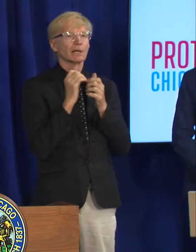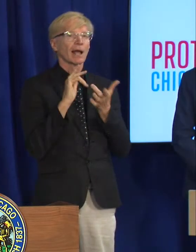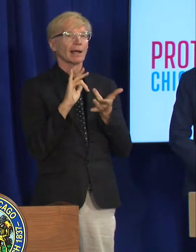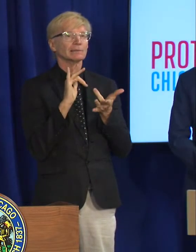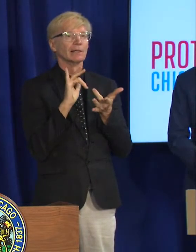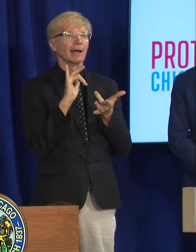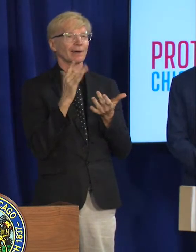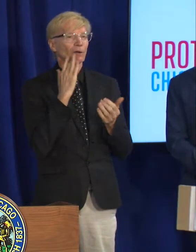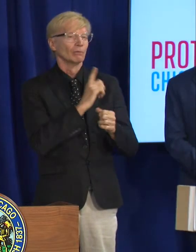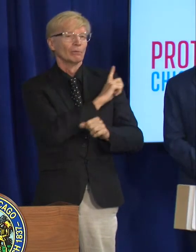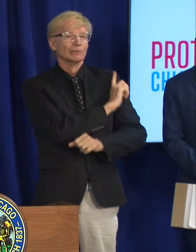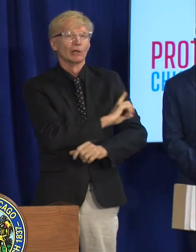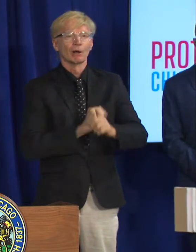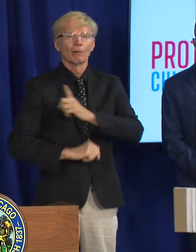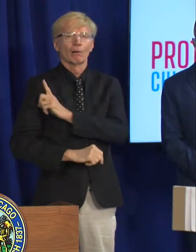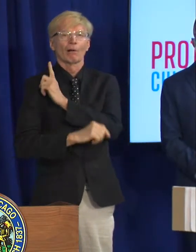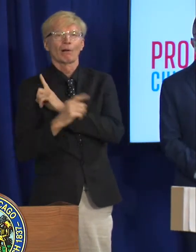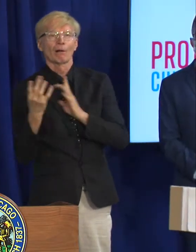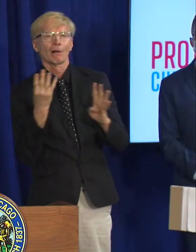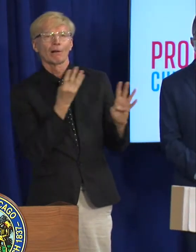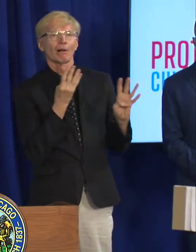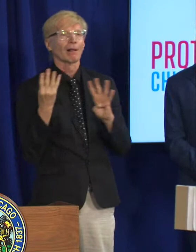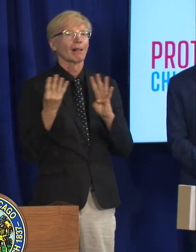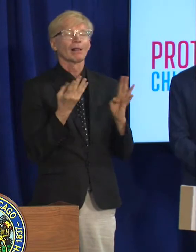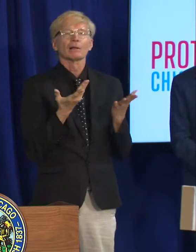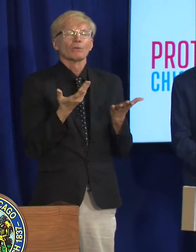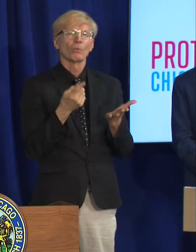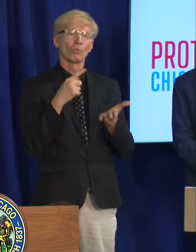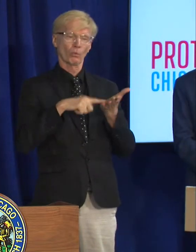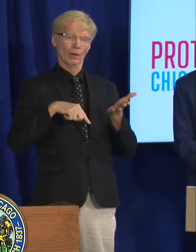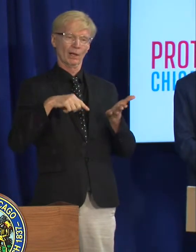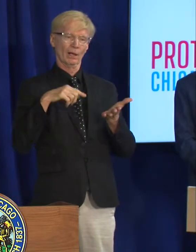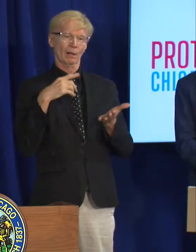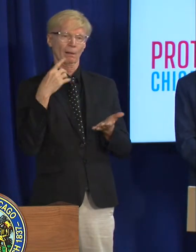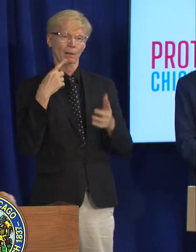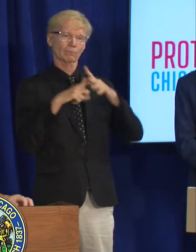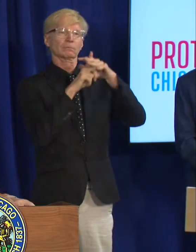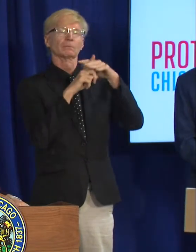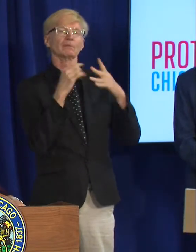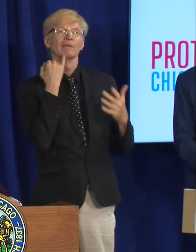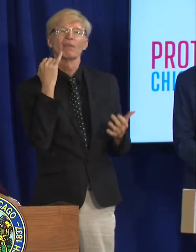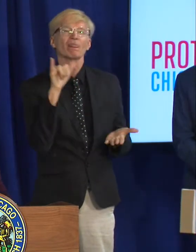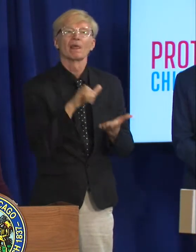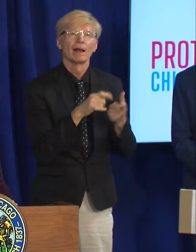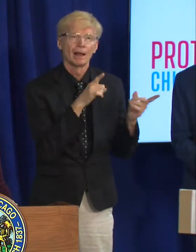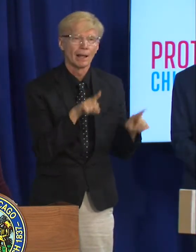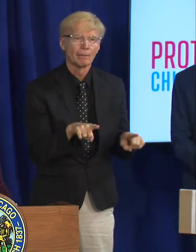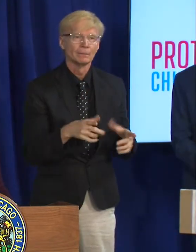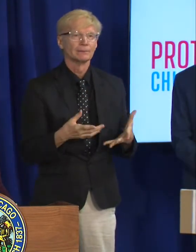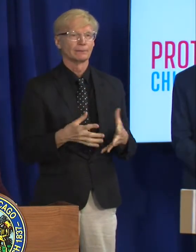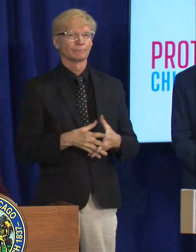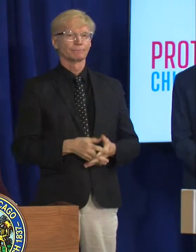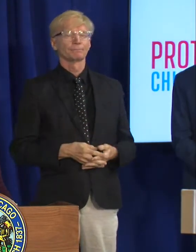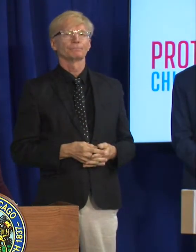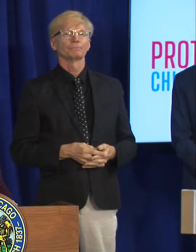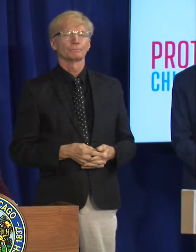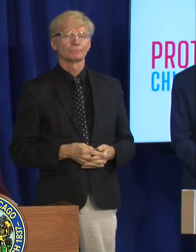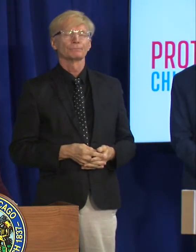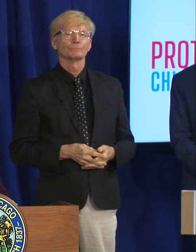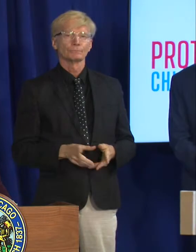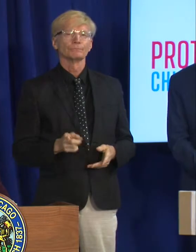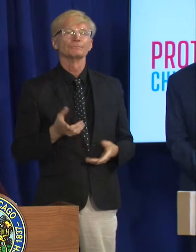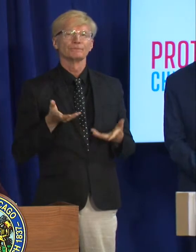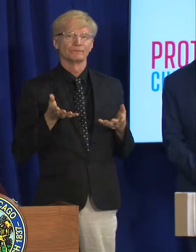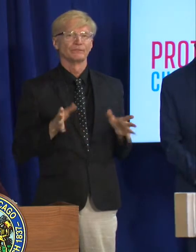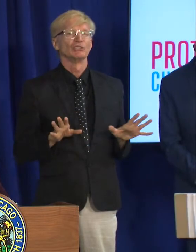contact brushing up on people and whatnot have you thought about what that may look like if we get to that level yeah so we